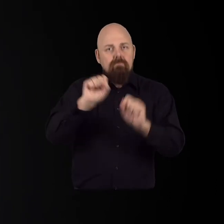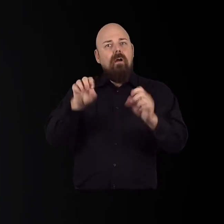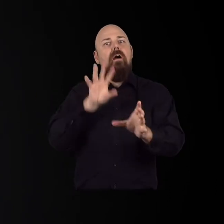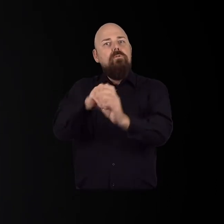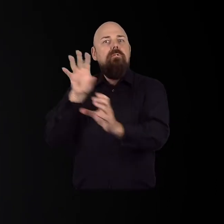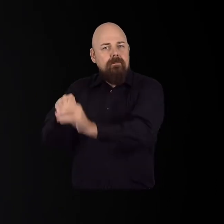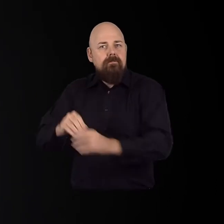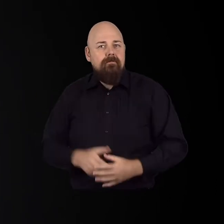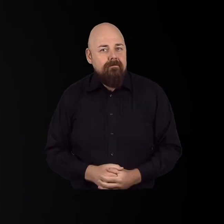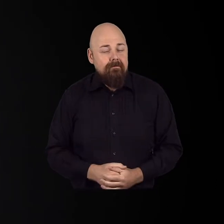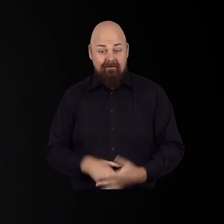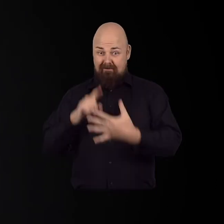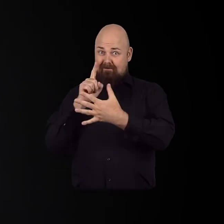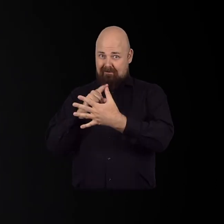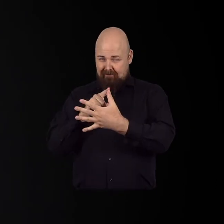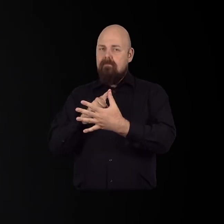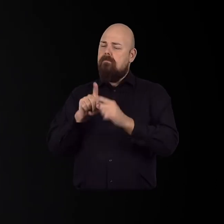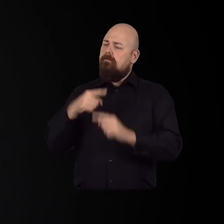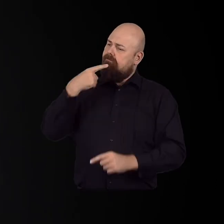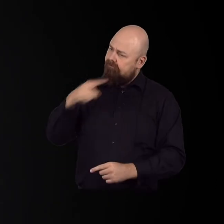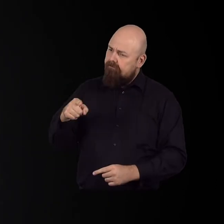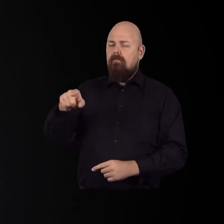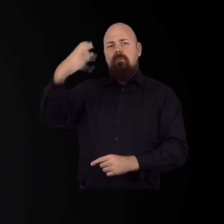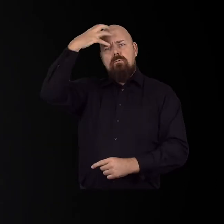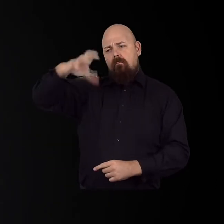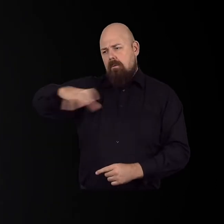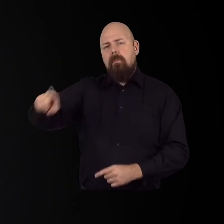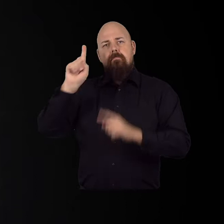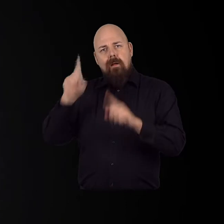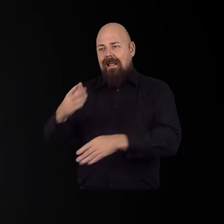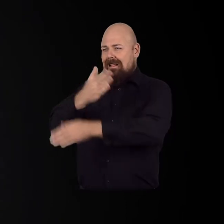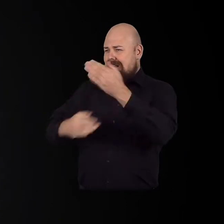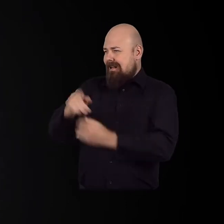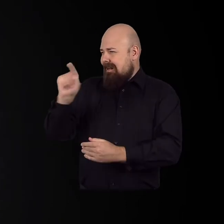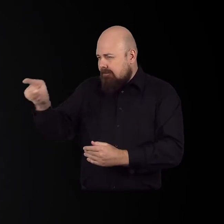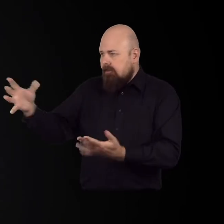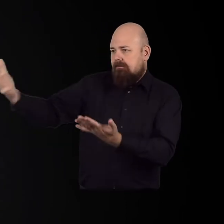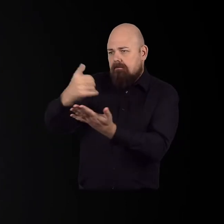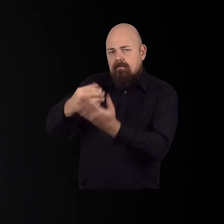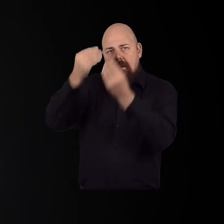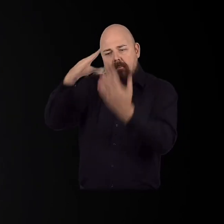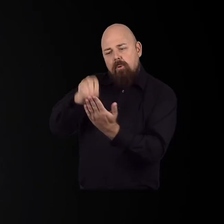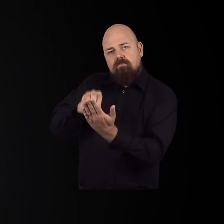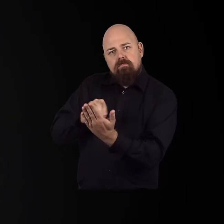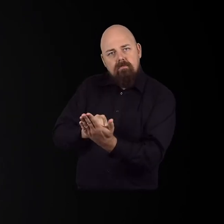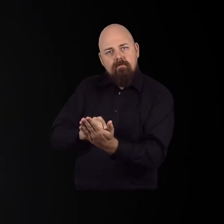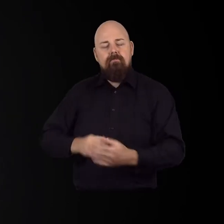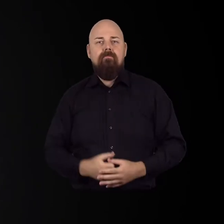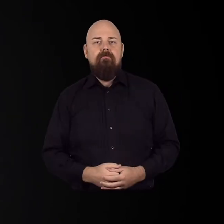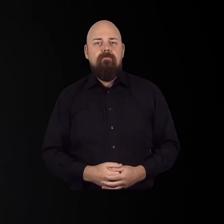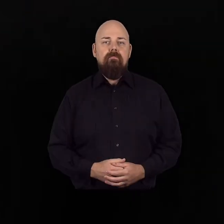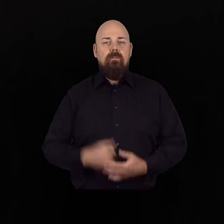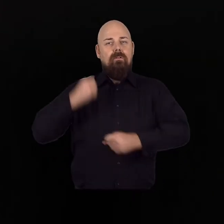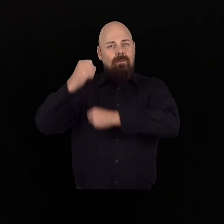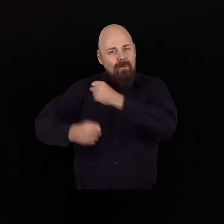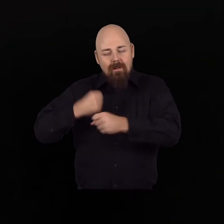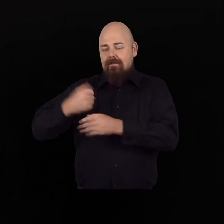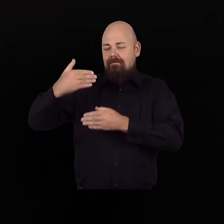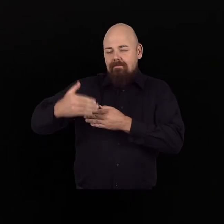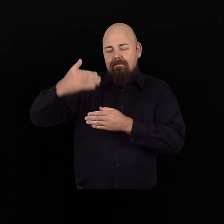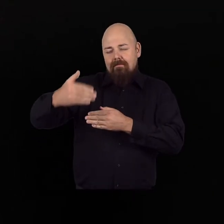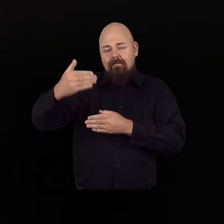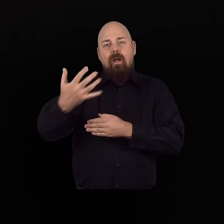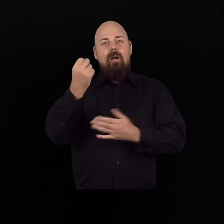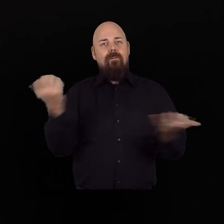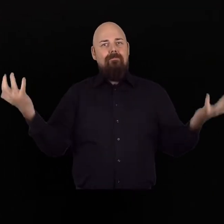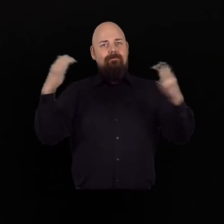inclusive cities. The fifth one calls for governments to collect data on disabilities. Every